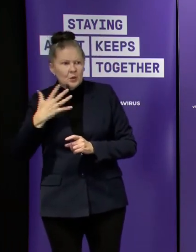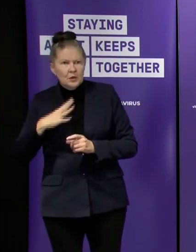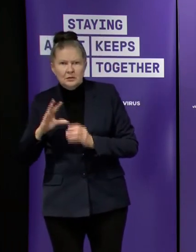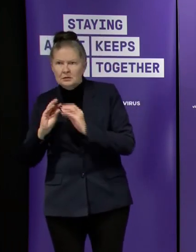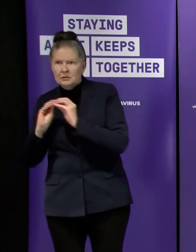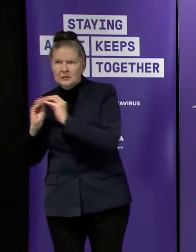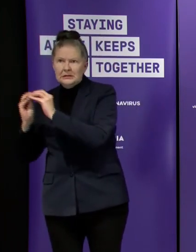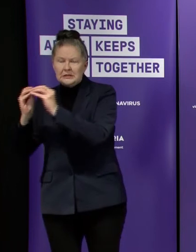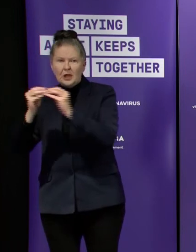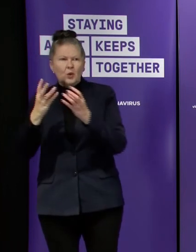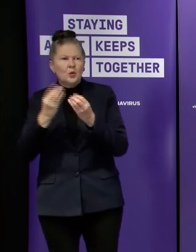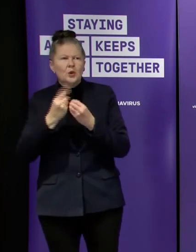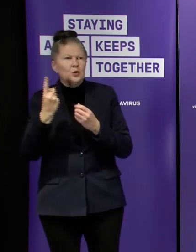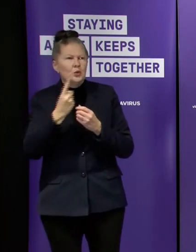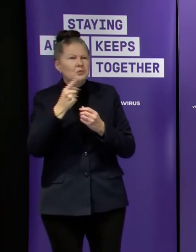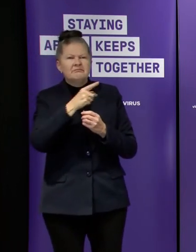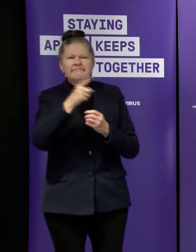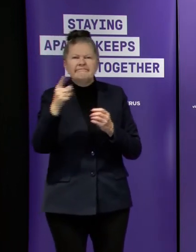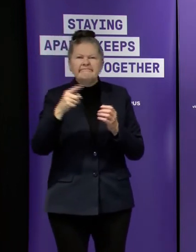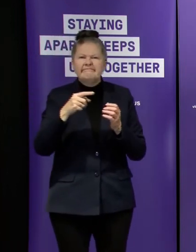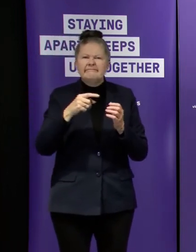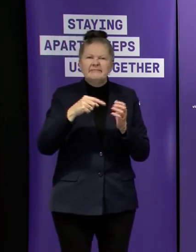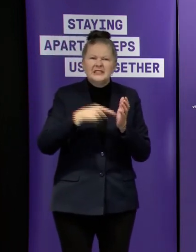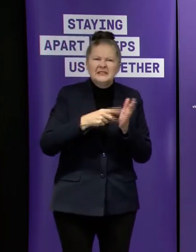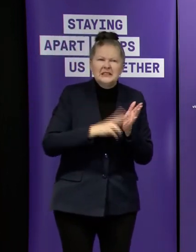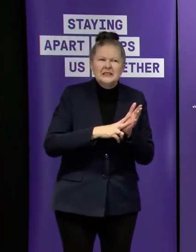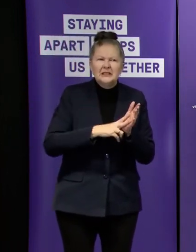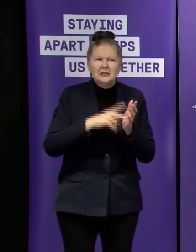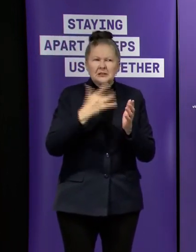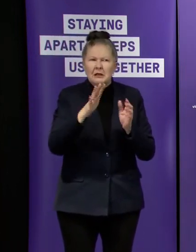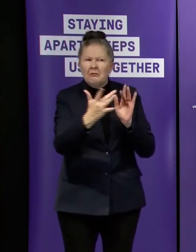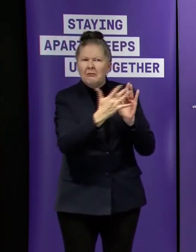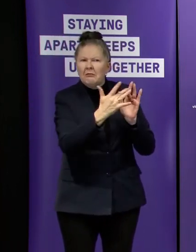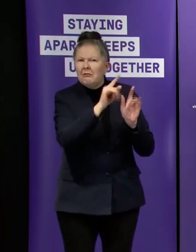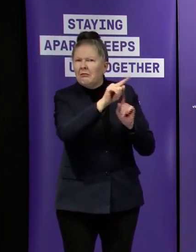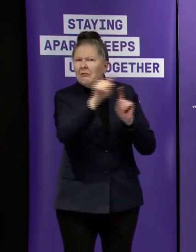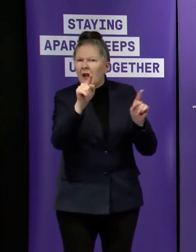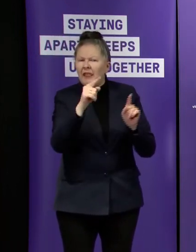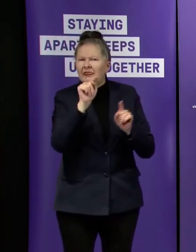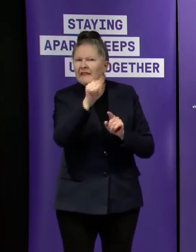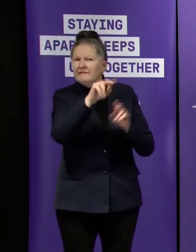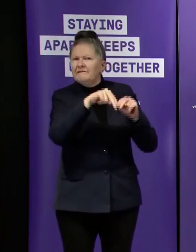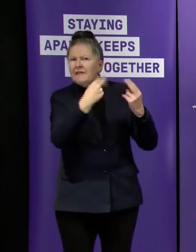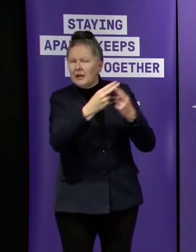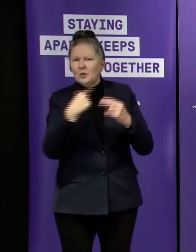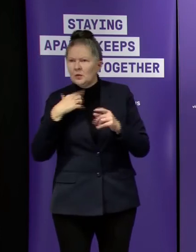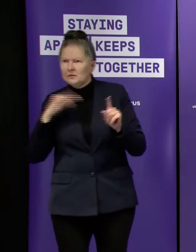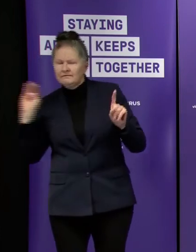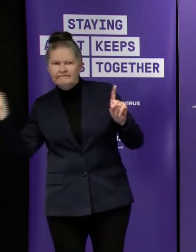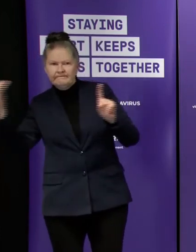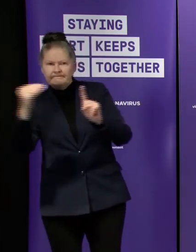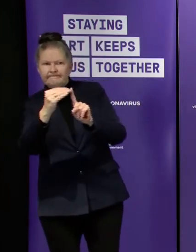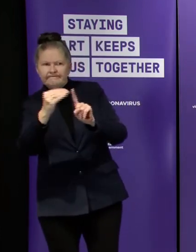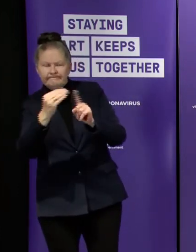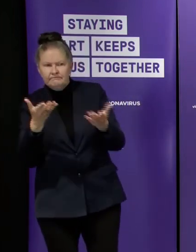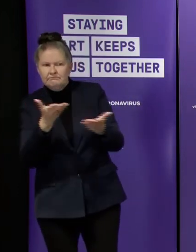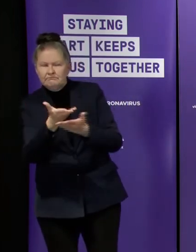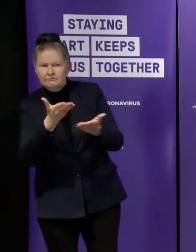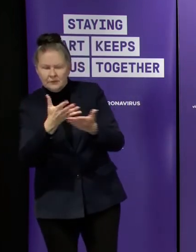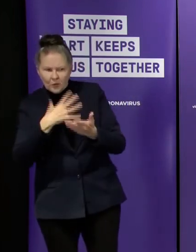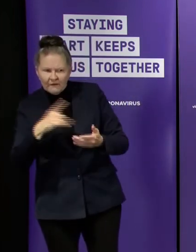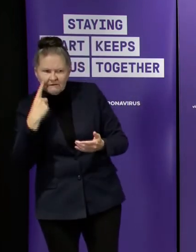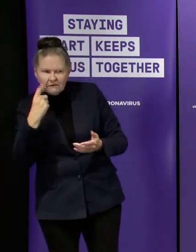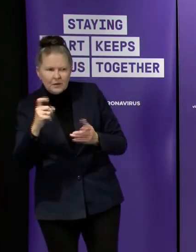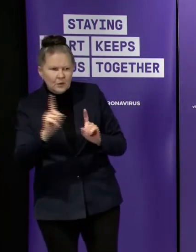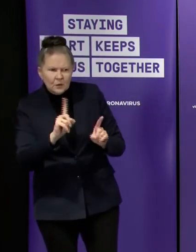get that if if the family want to and then we'll chase that up and if there's any as i said if there's any football what what happened that's the first thing and then